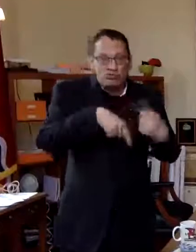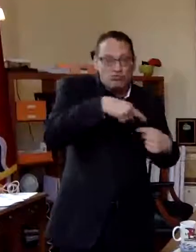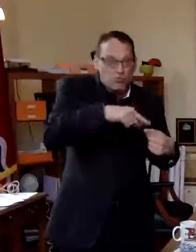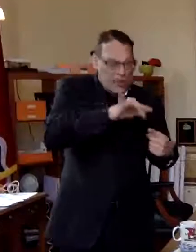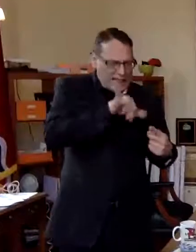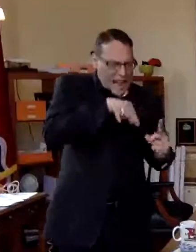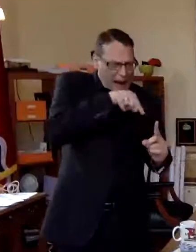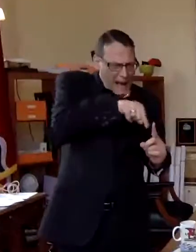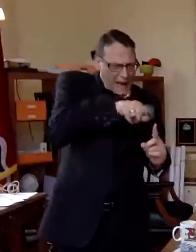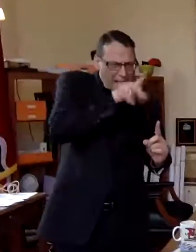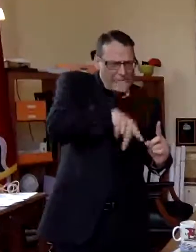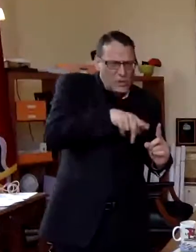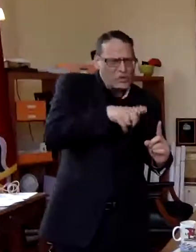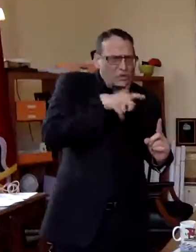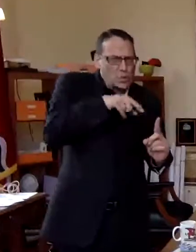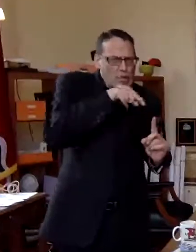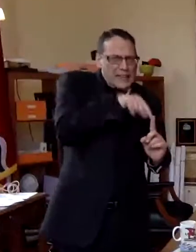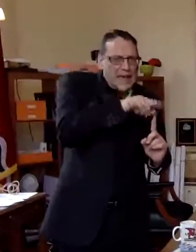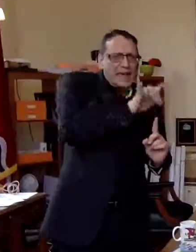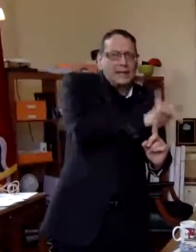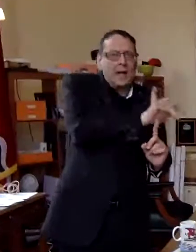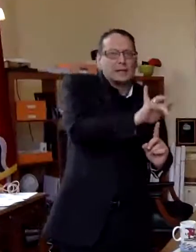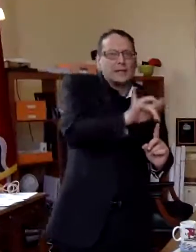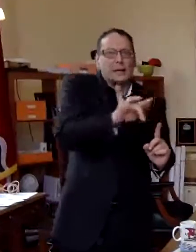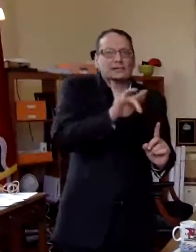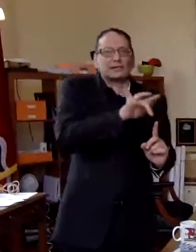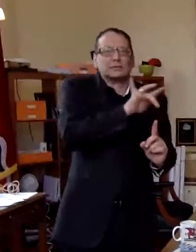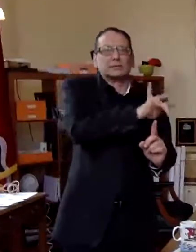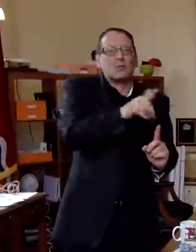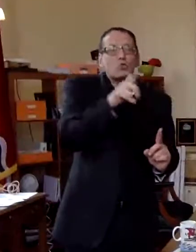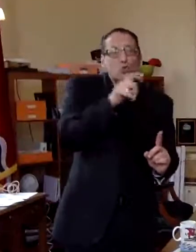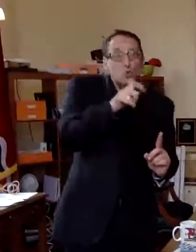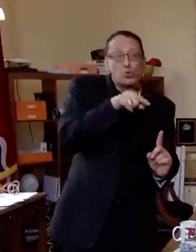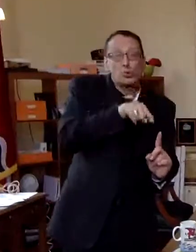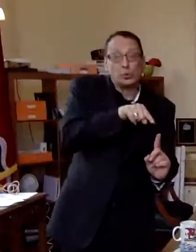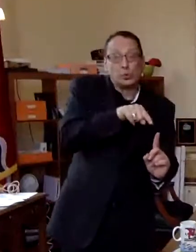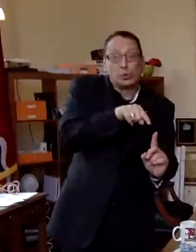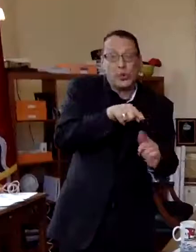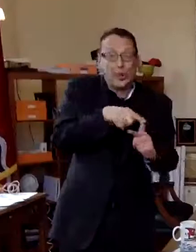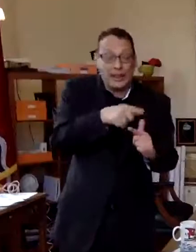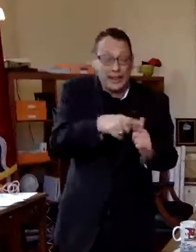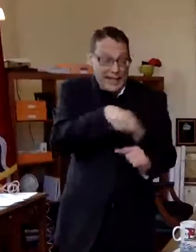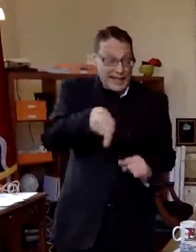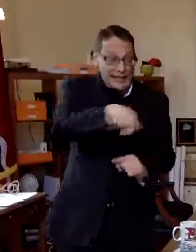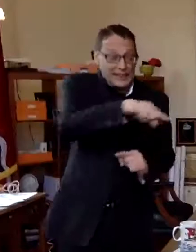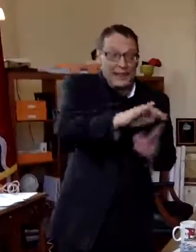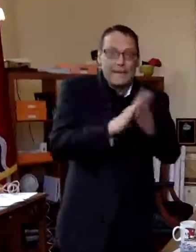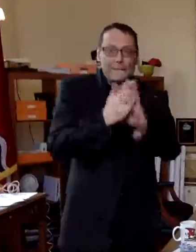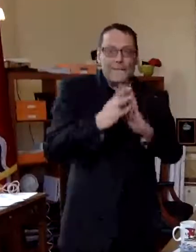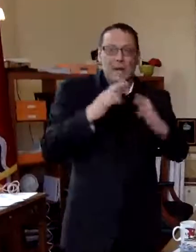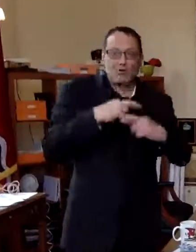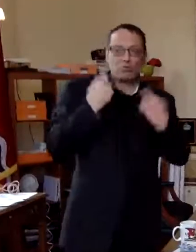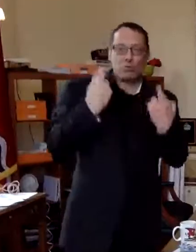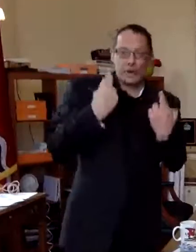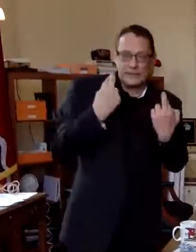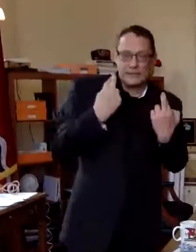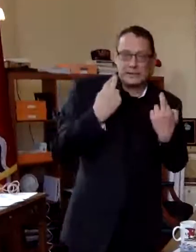person who's positive has come into contact with who then might be at risk of also um